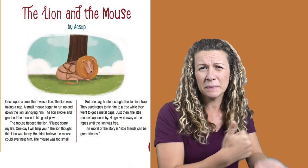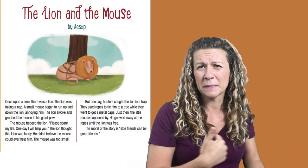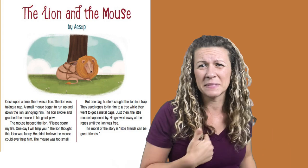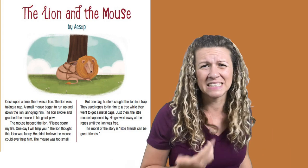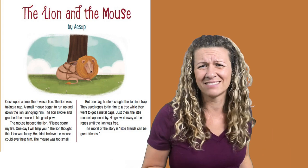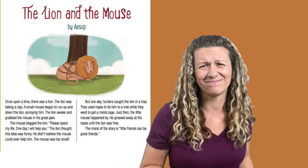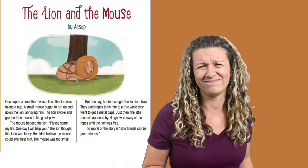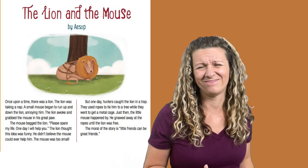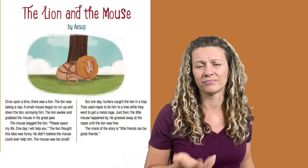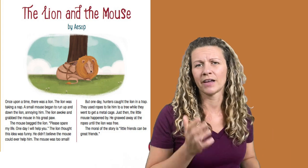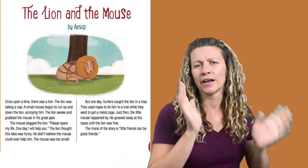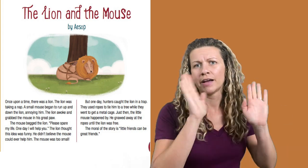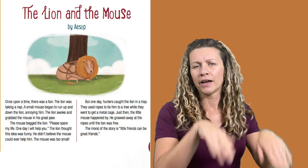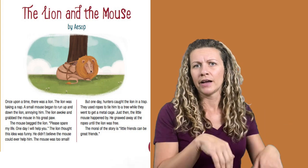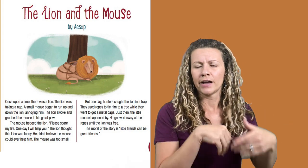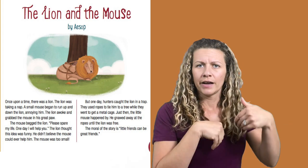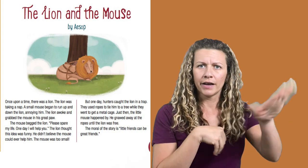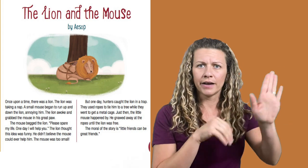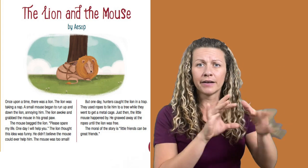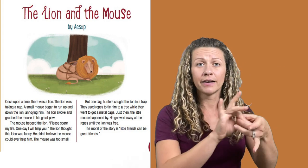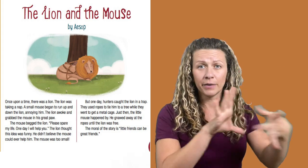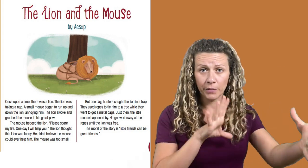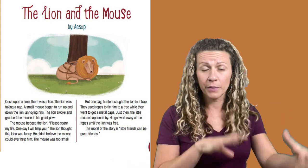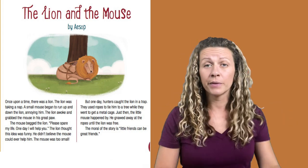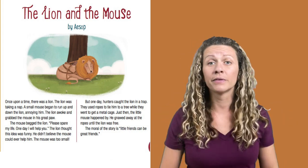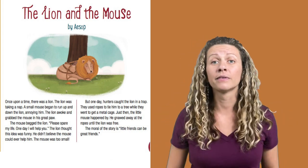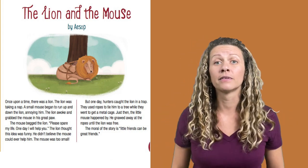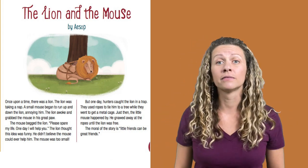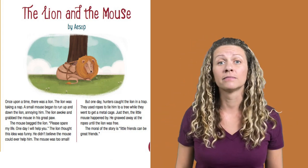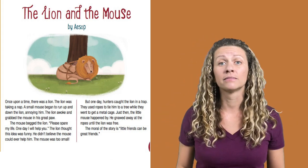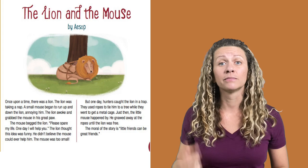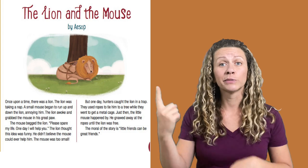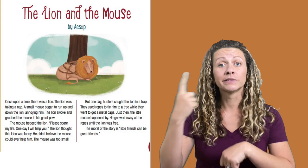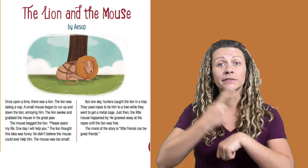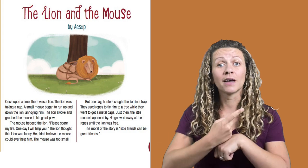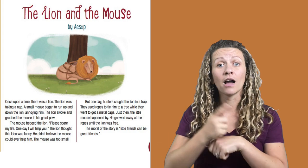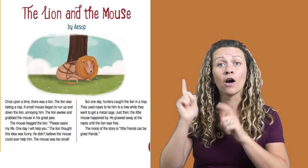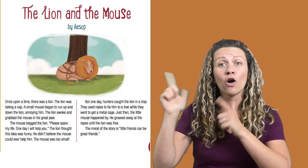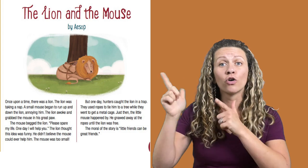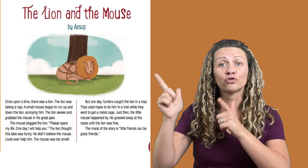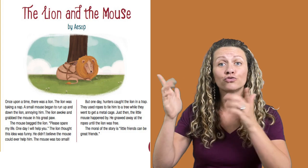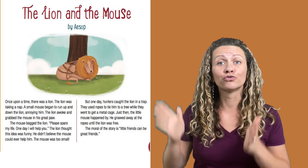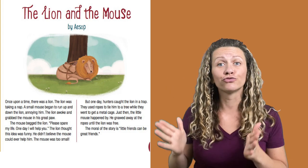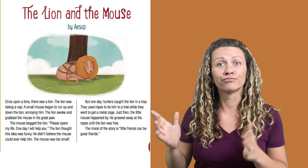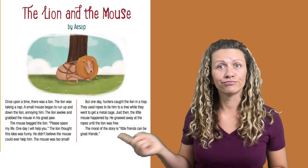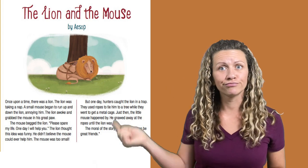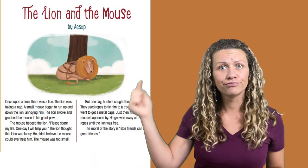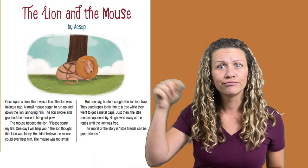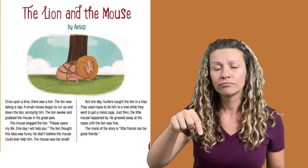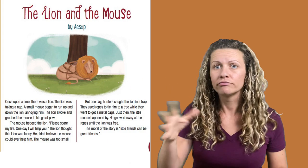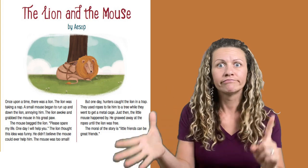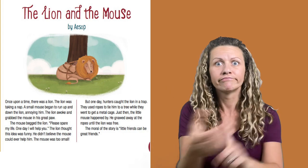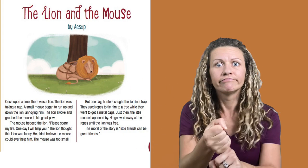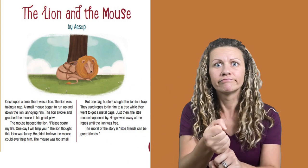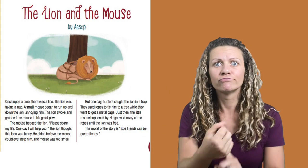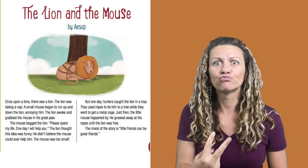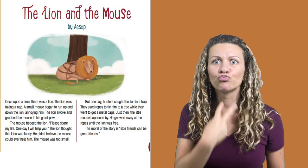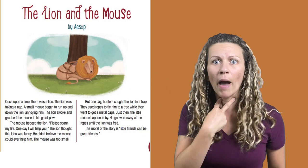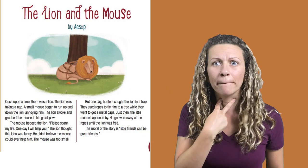ever help him. The mouse was too small. But one day, hunters caught the lion in a trap.